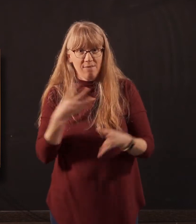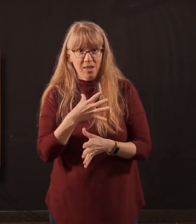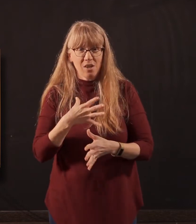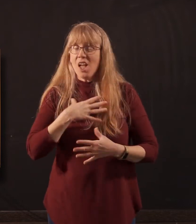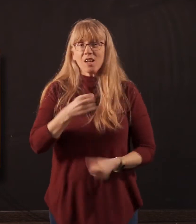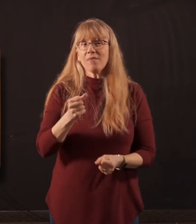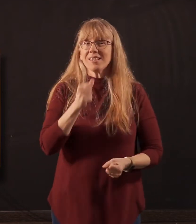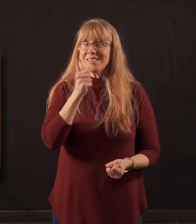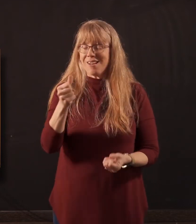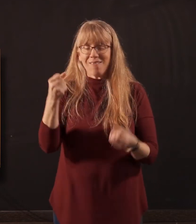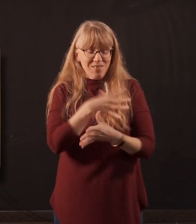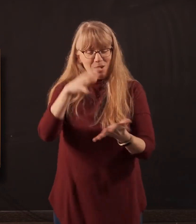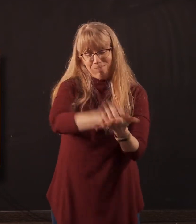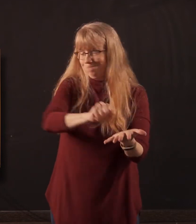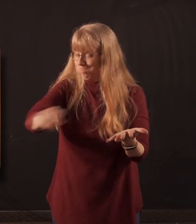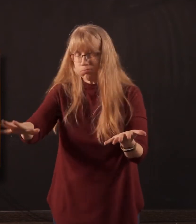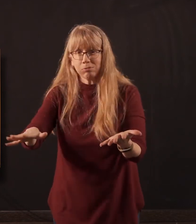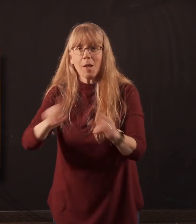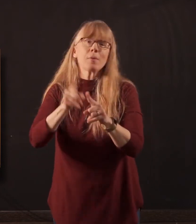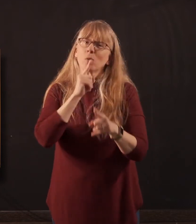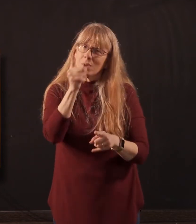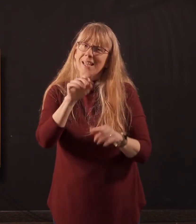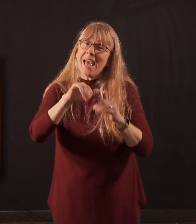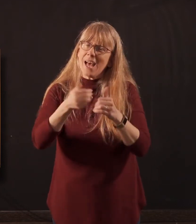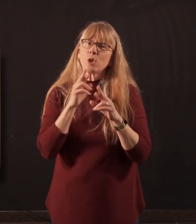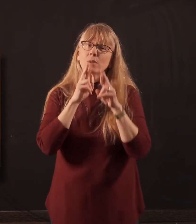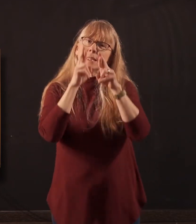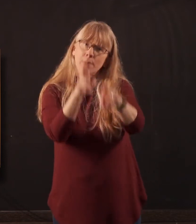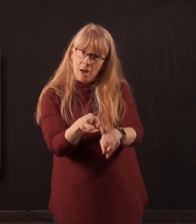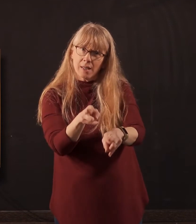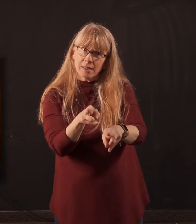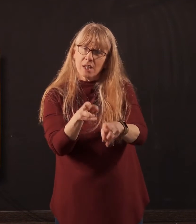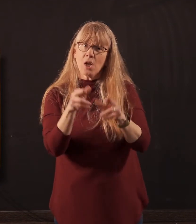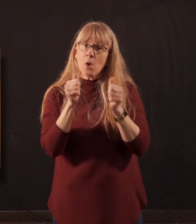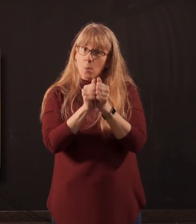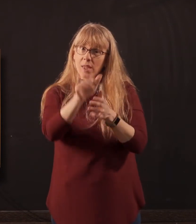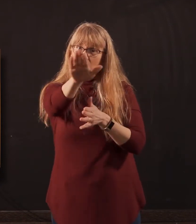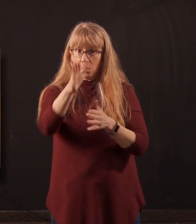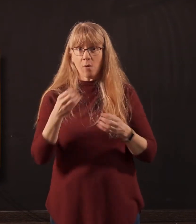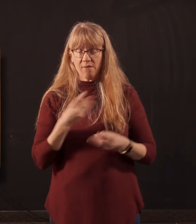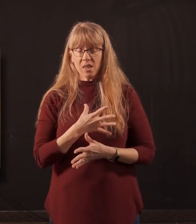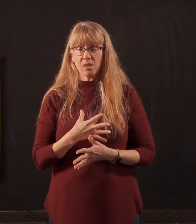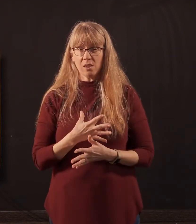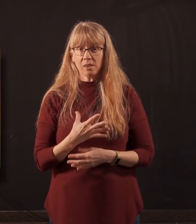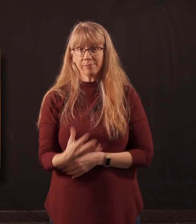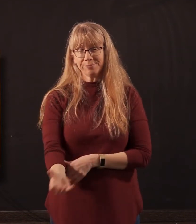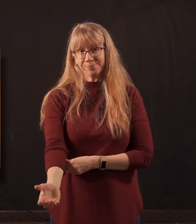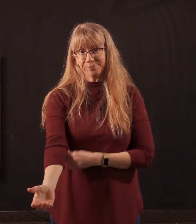just the absence of fear, but really it's about how you respond with your fear. So here in this first verse,